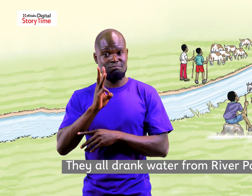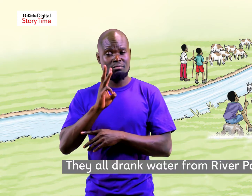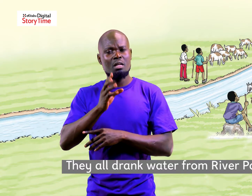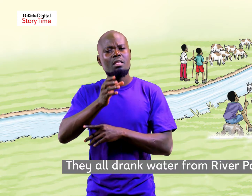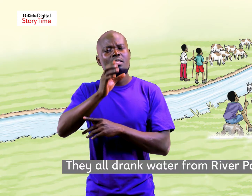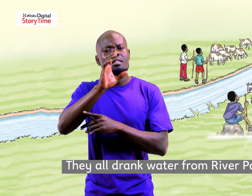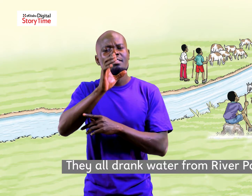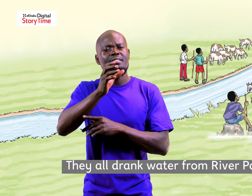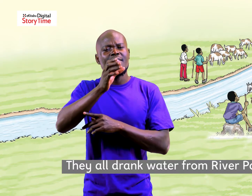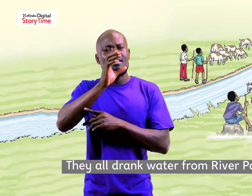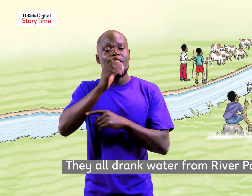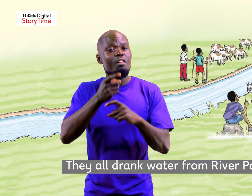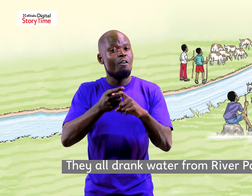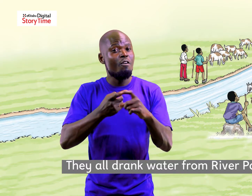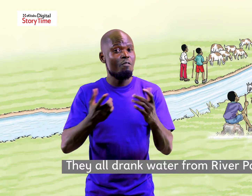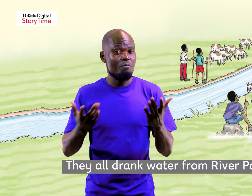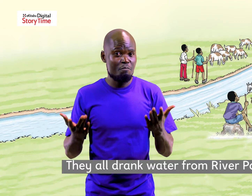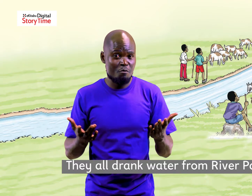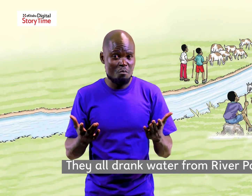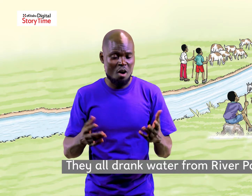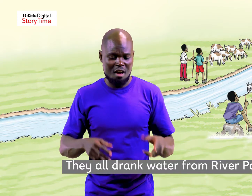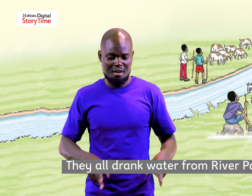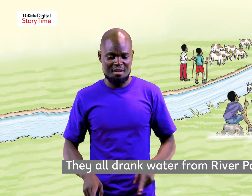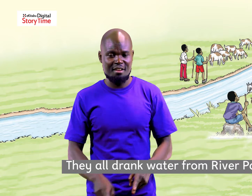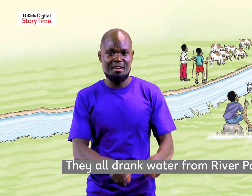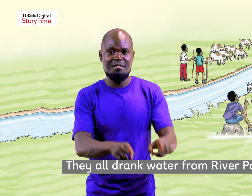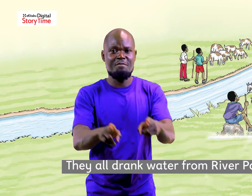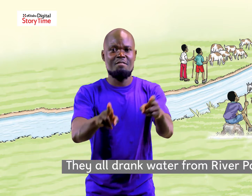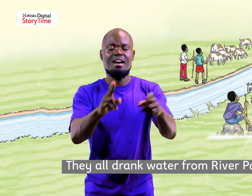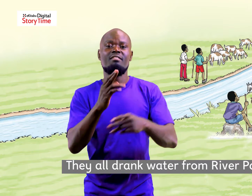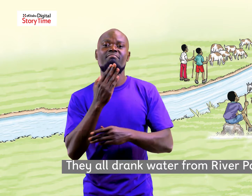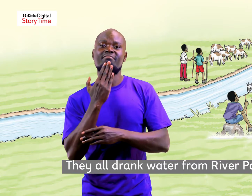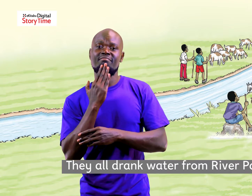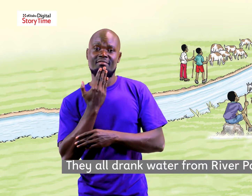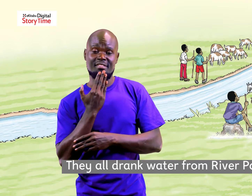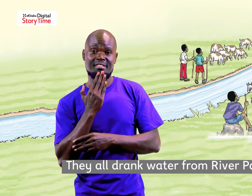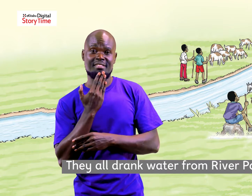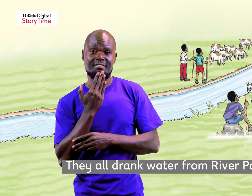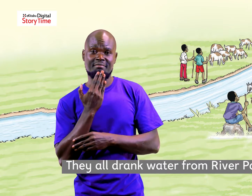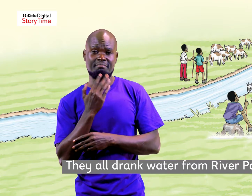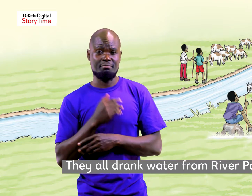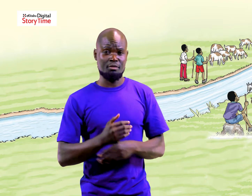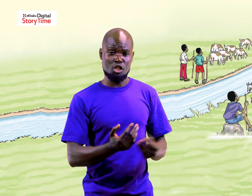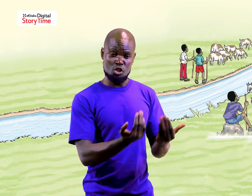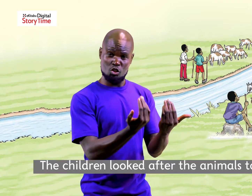they all drank water from river pala